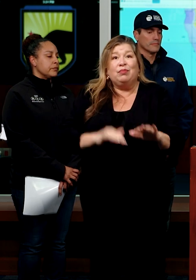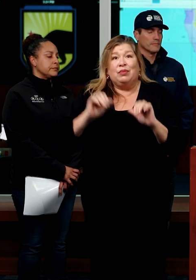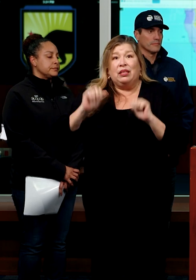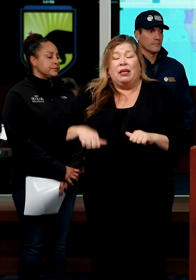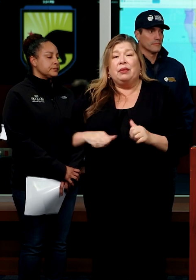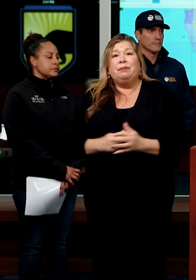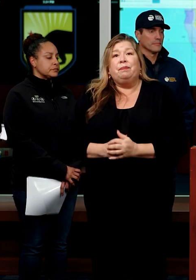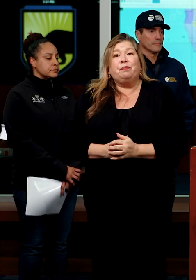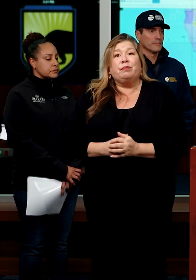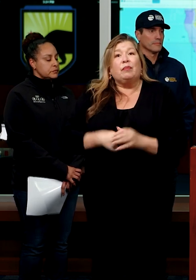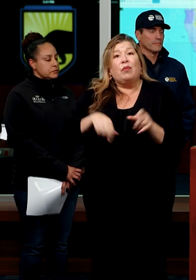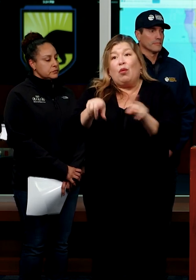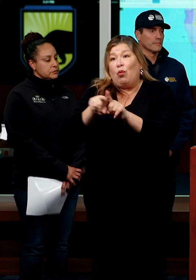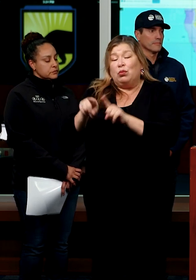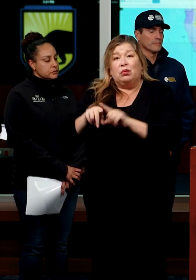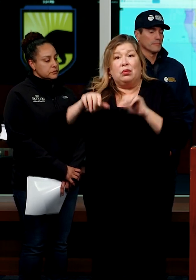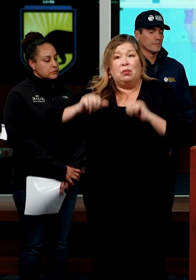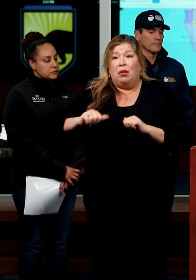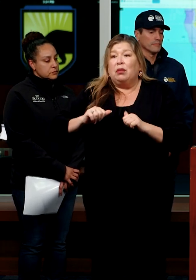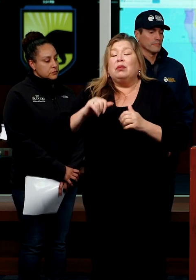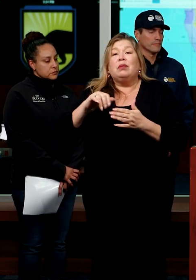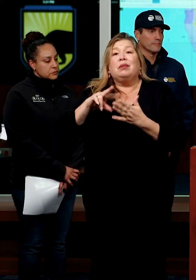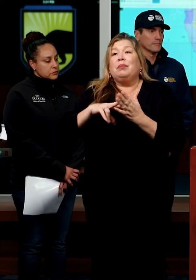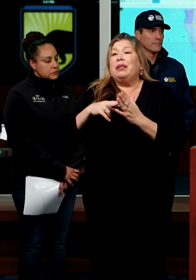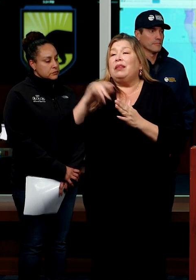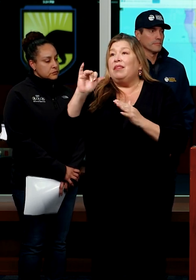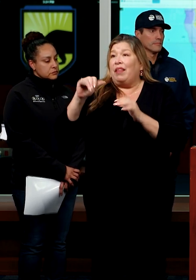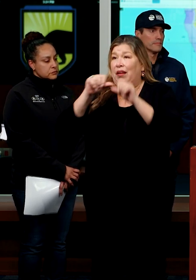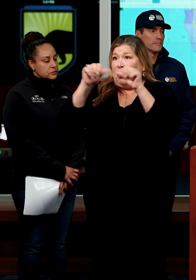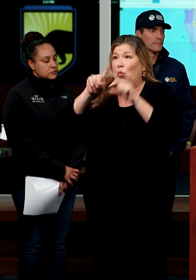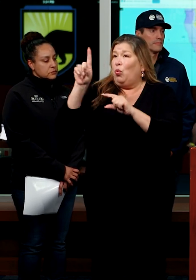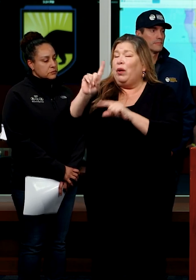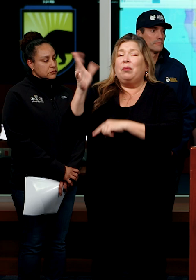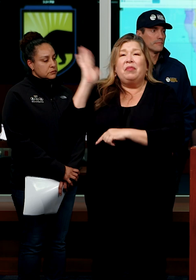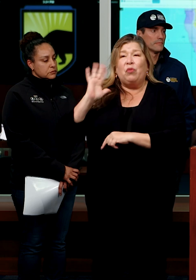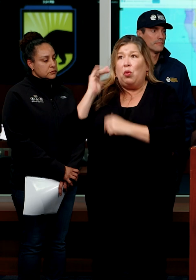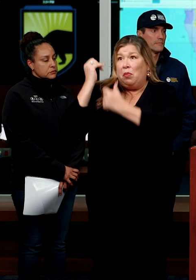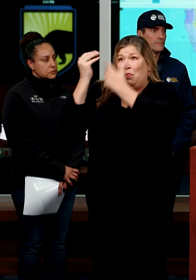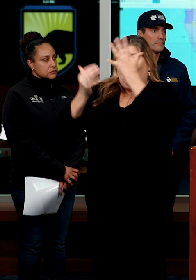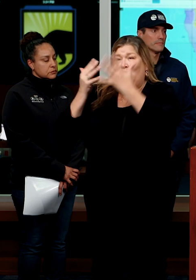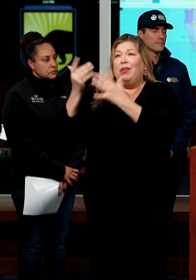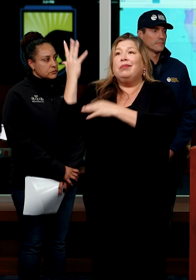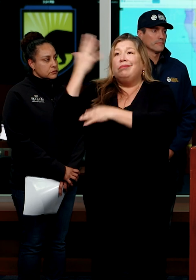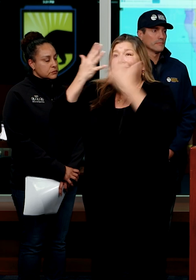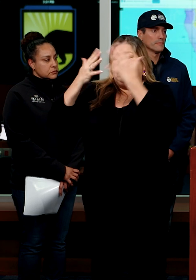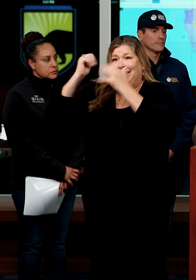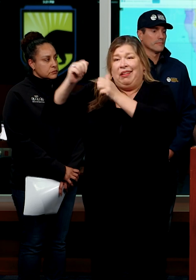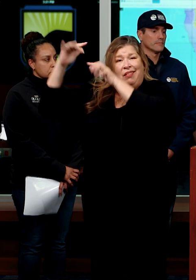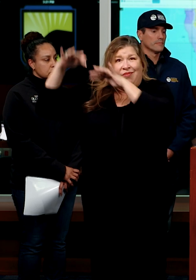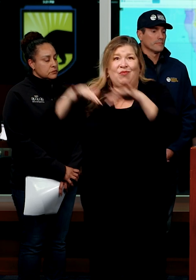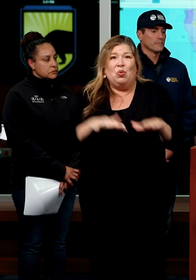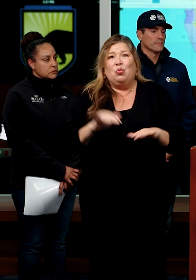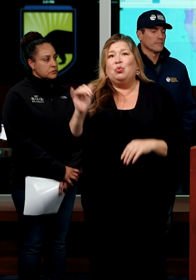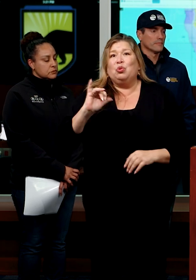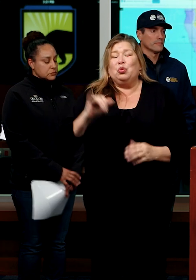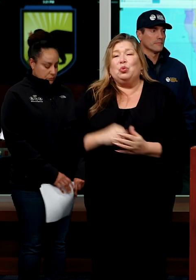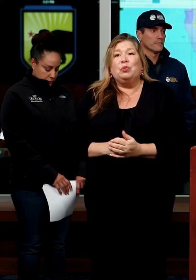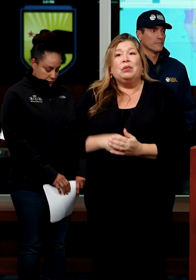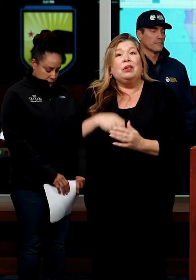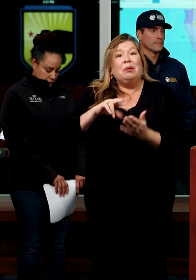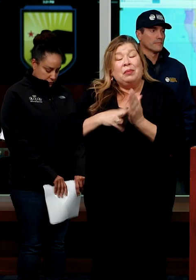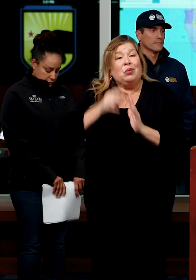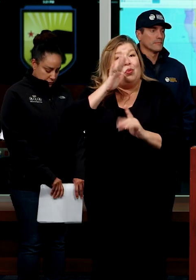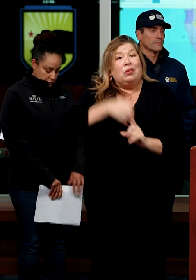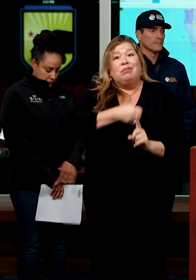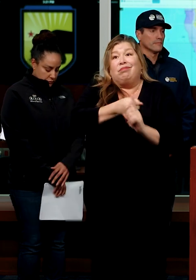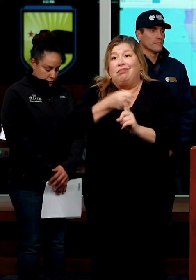as well as the potential for debris flows on recently burned areas. We also see significant transportation impacts due to